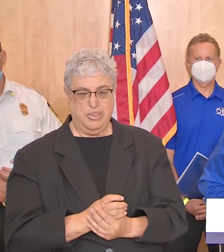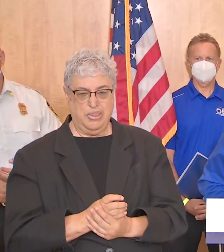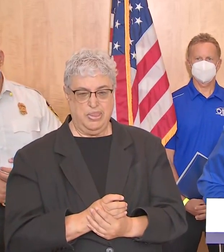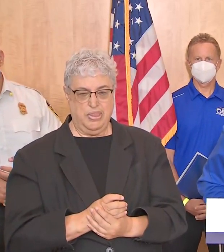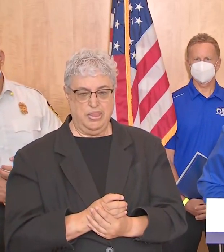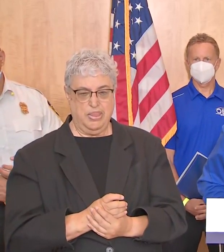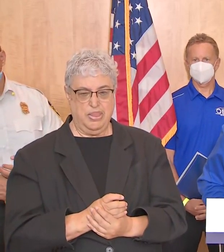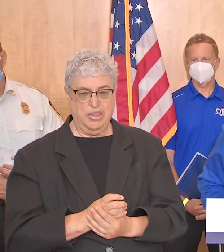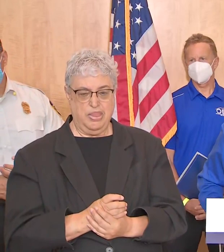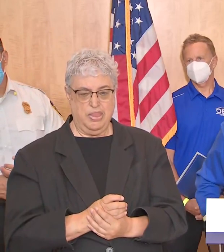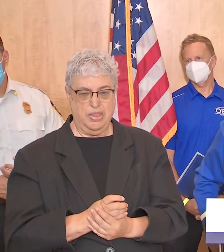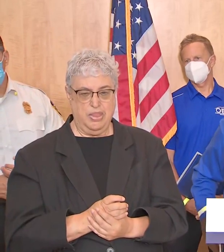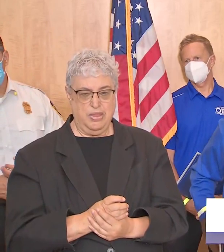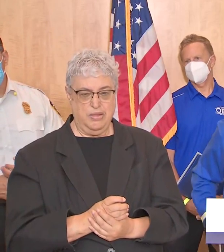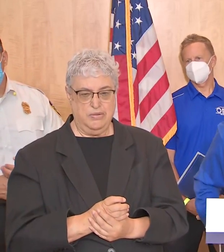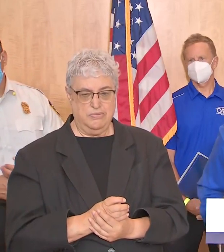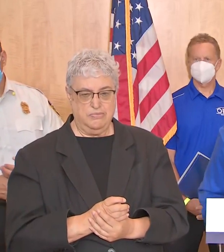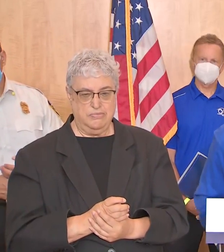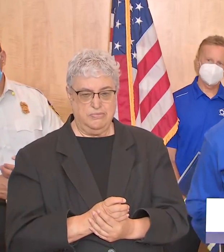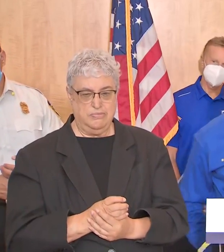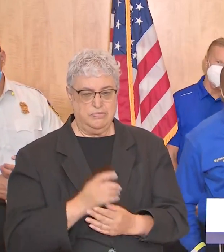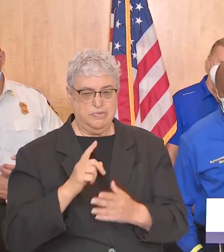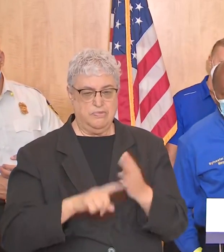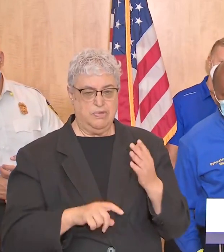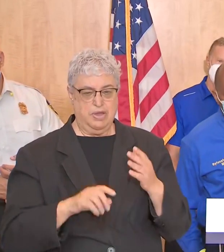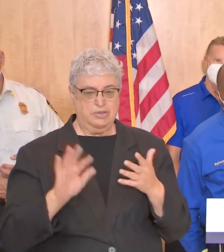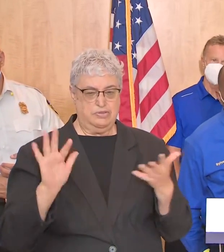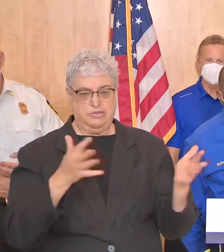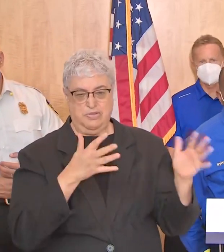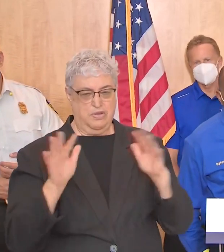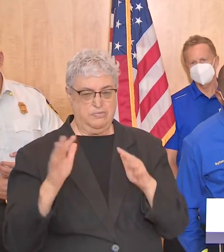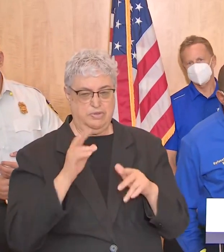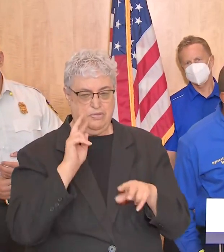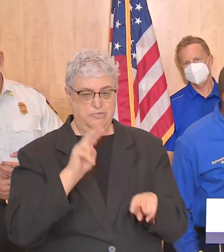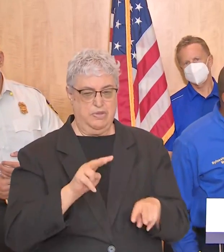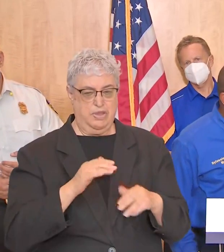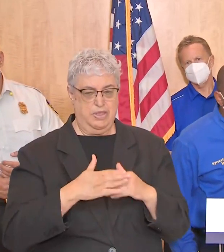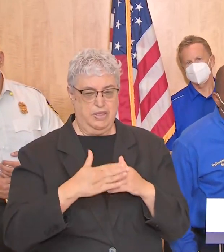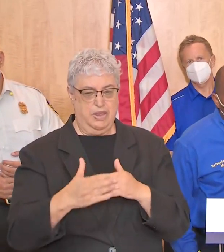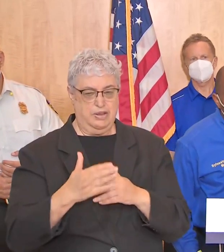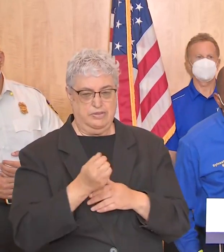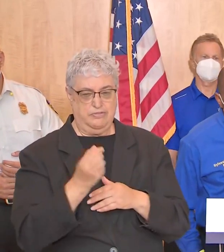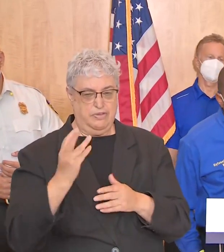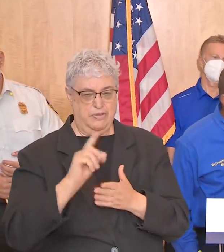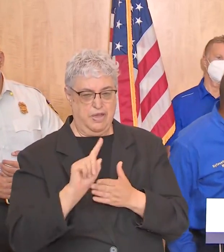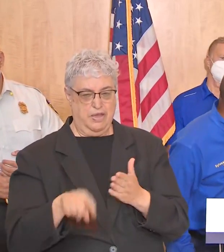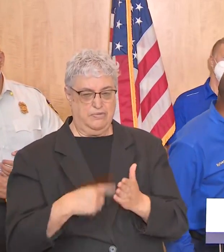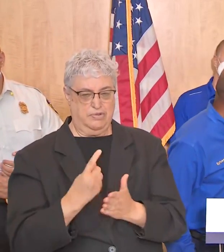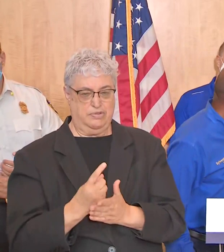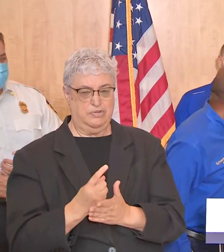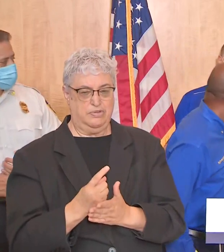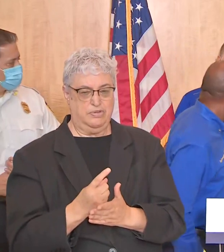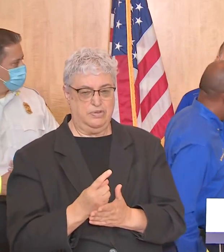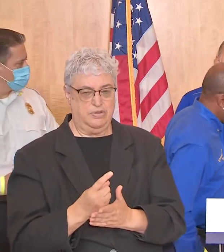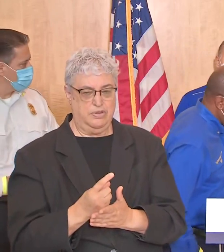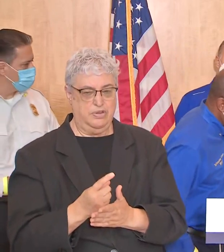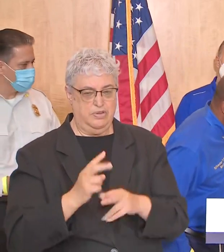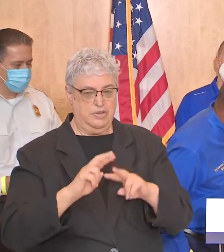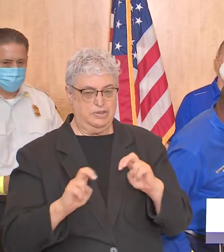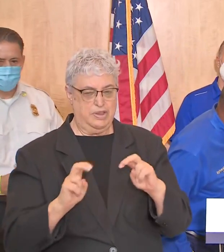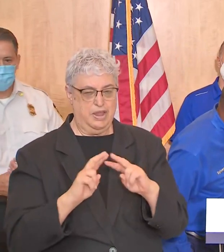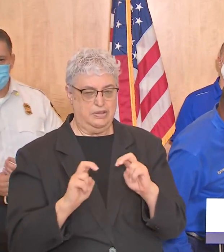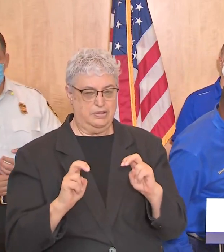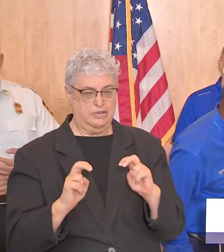what storm conditions are you watching over the next few hours just to assess